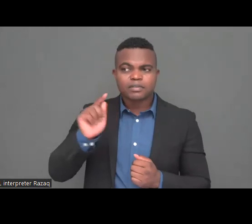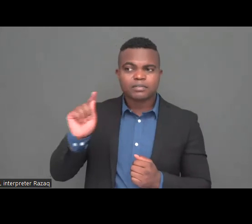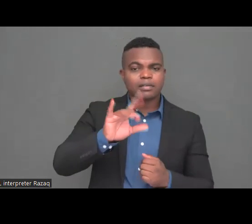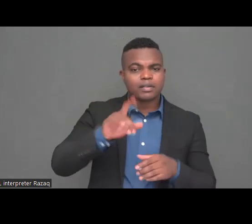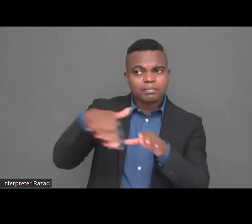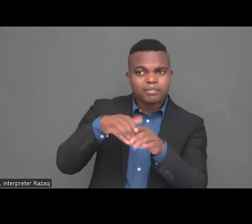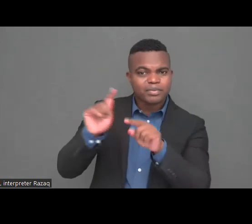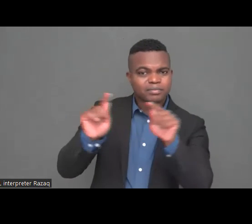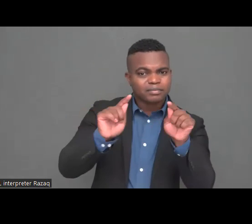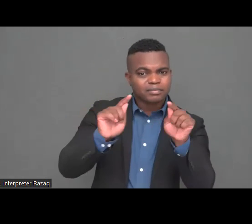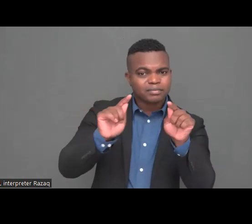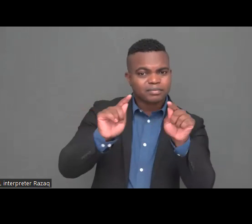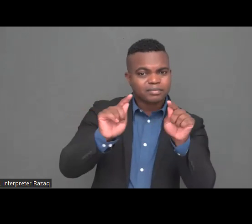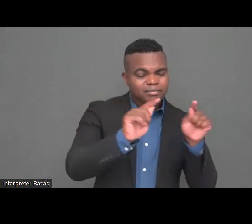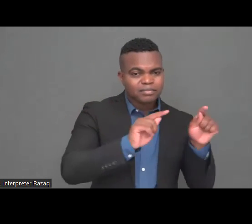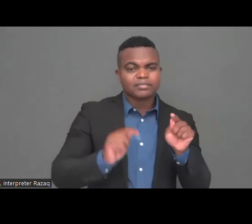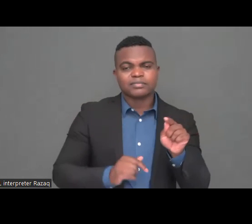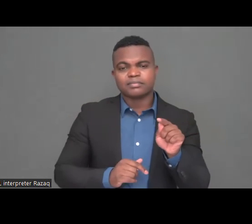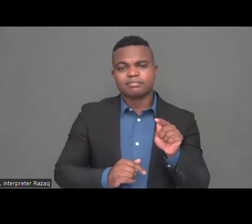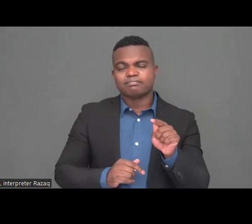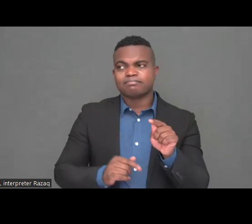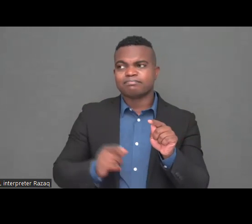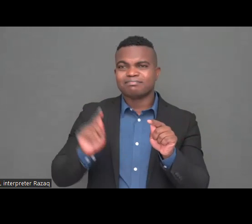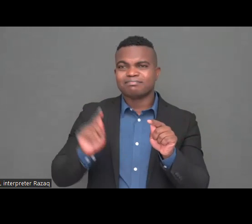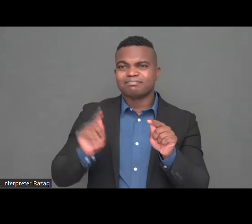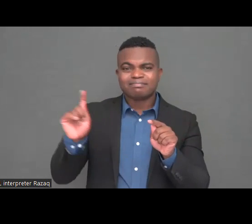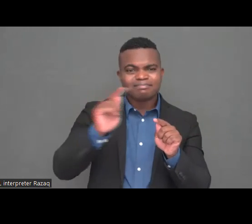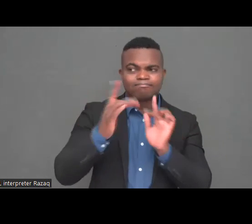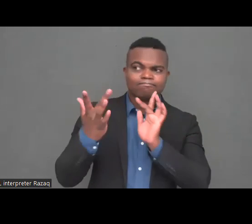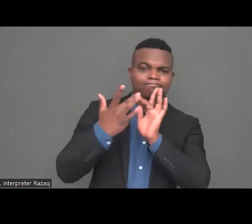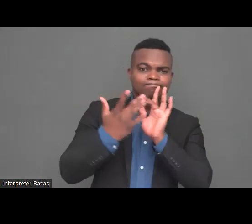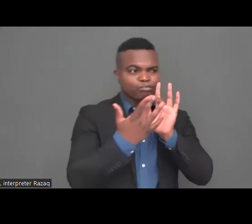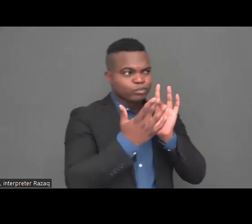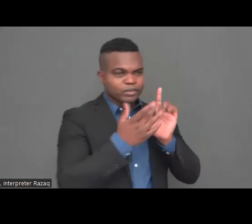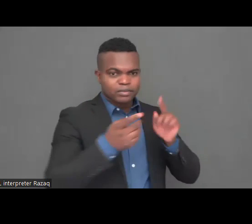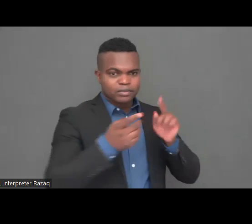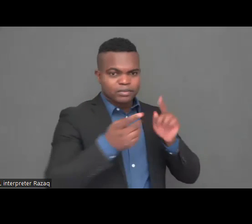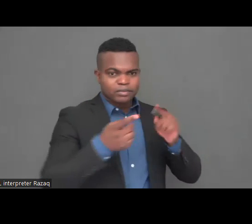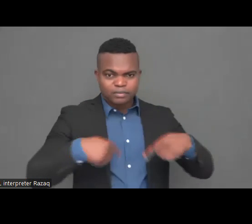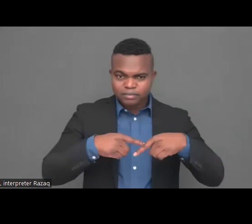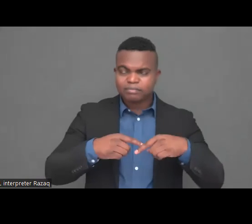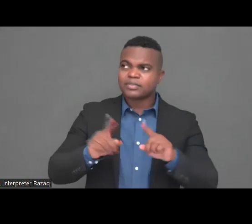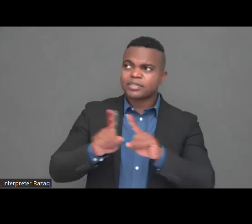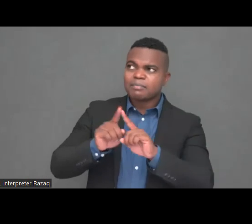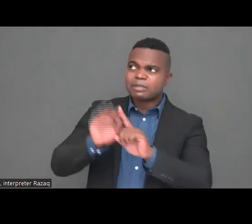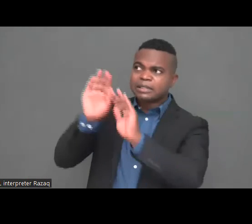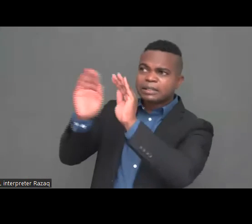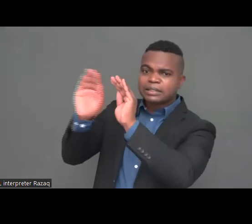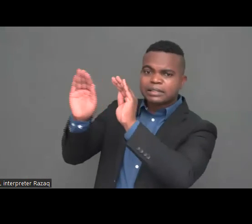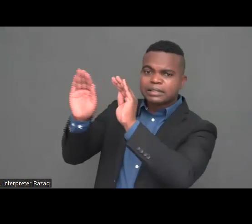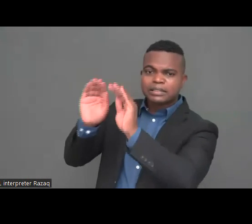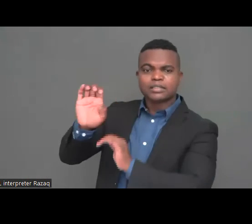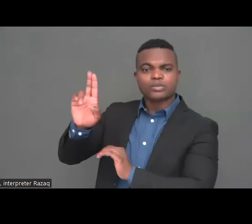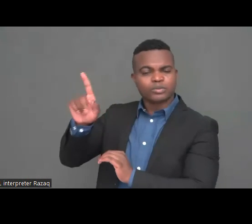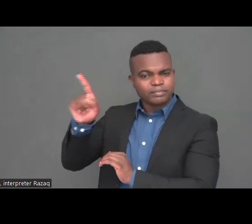direct to direct I mean specific funding for humanitarian